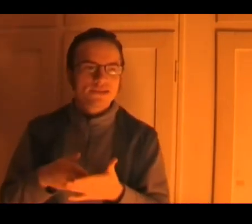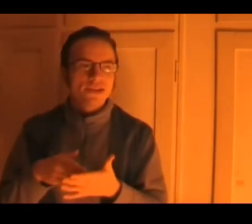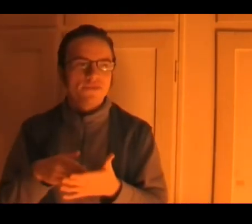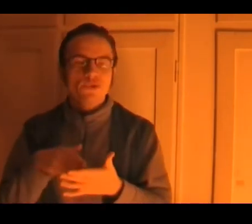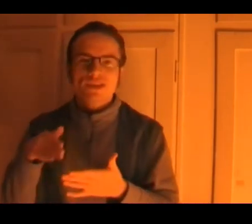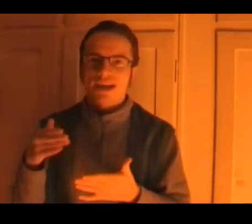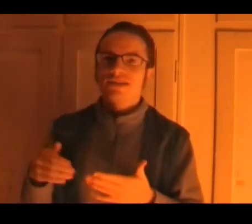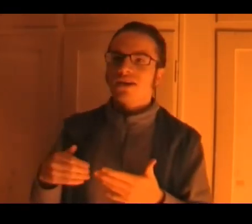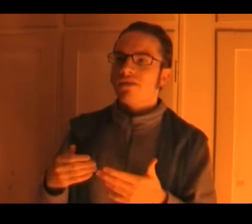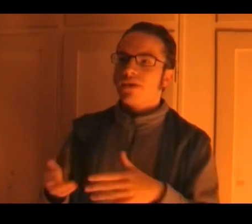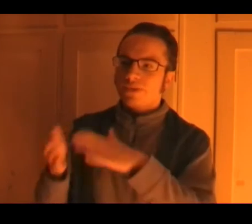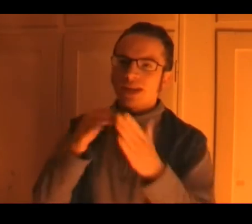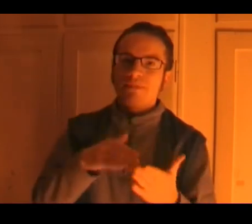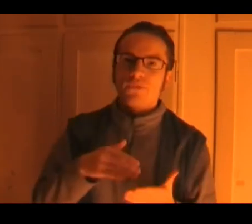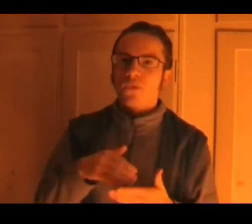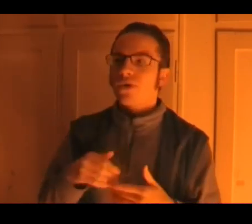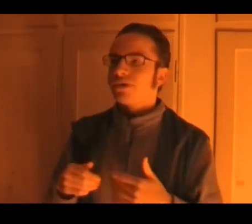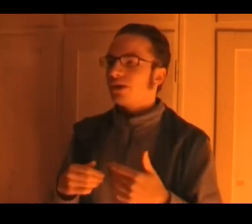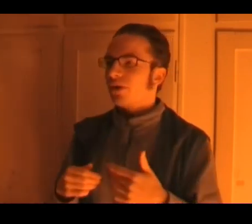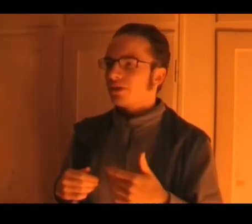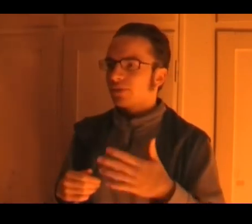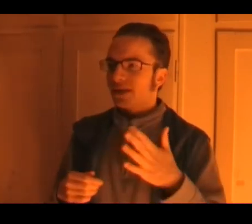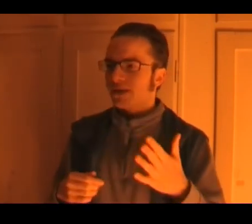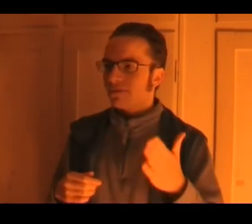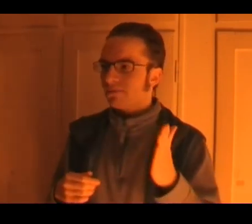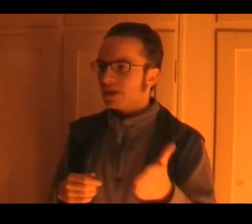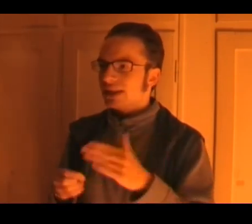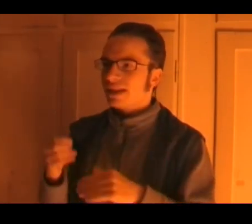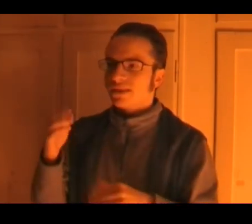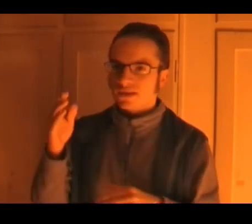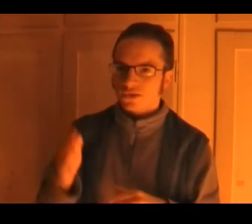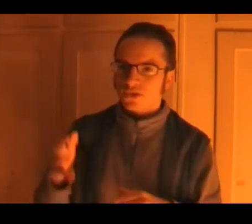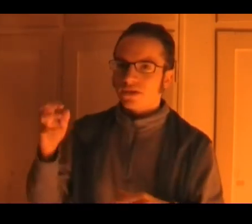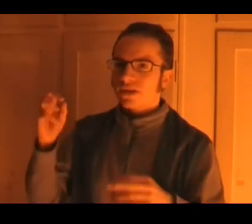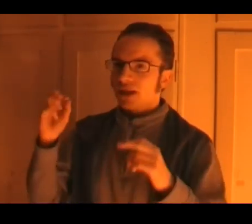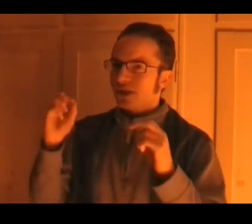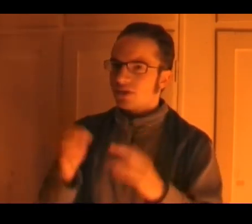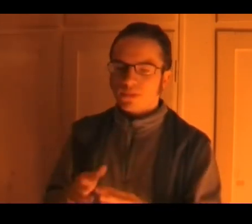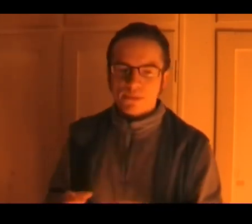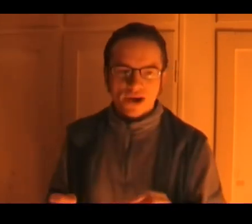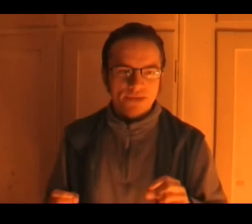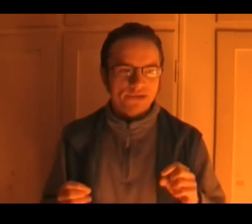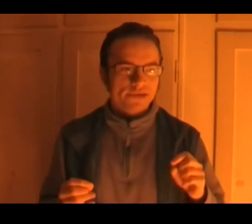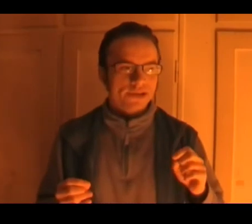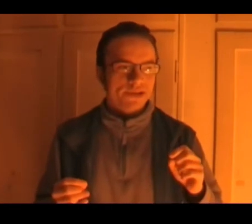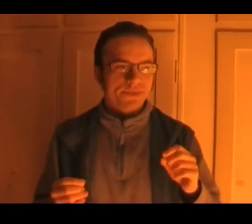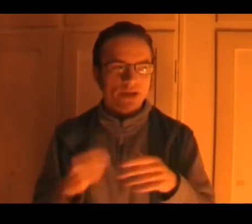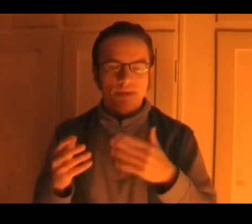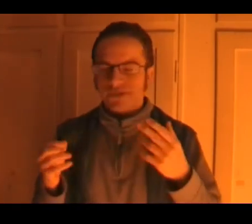a few seconds of the day before you know between the lead and the girl don't remember either uh the name of